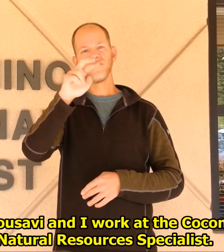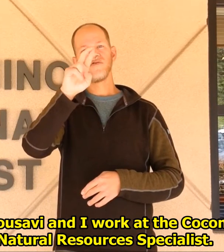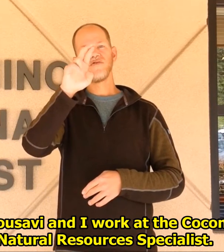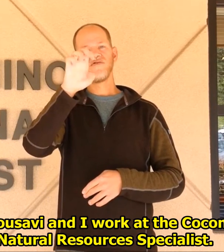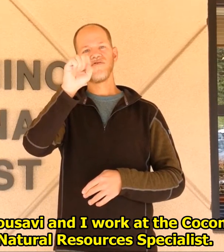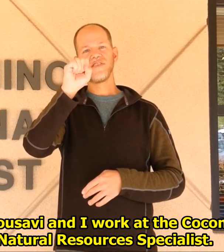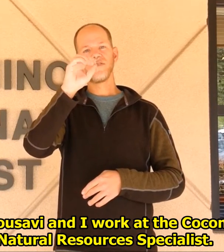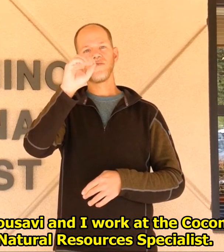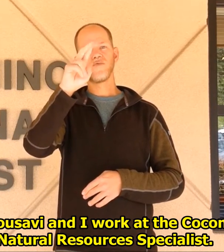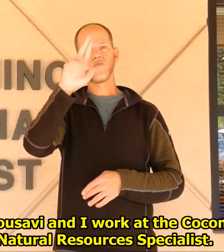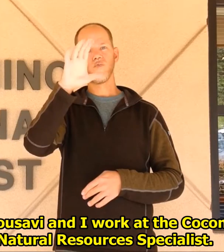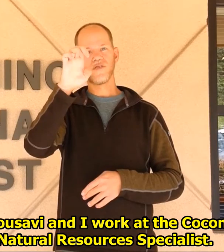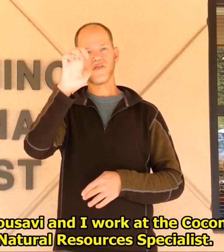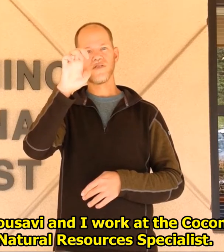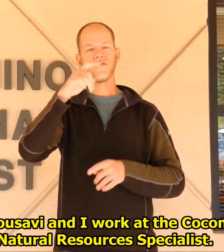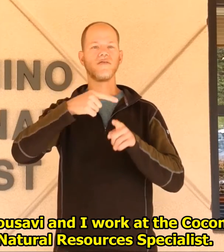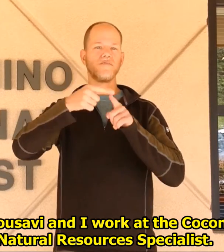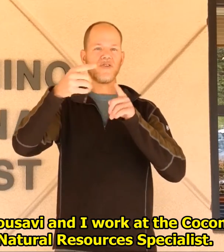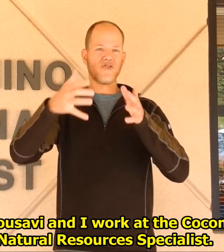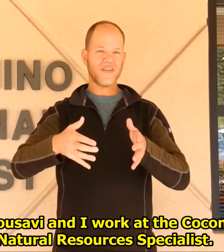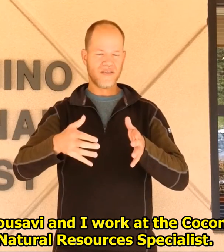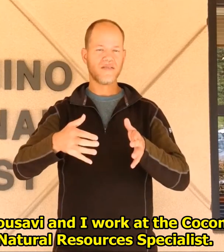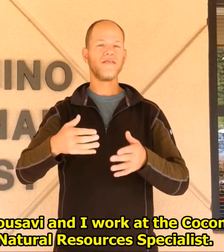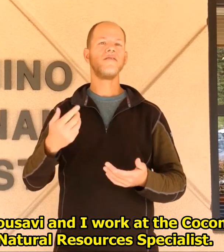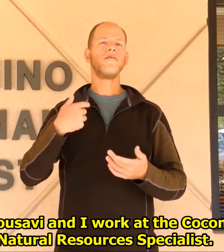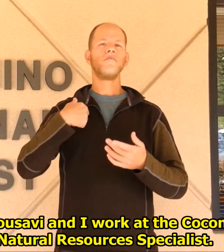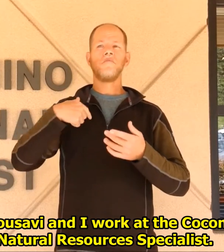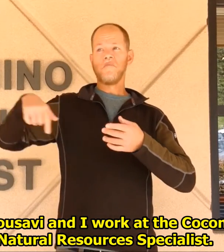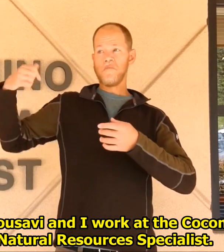I am a natural resources specialist.